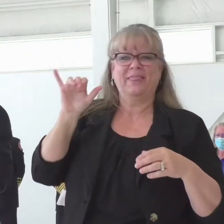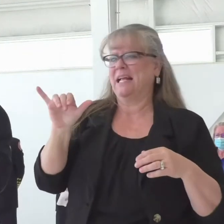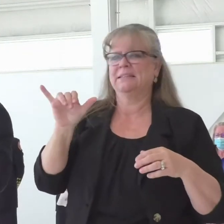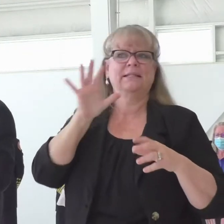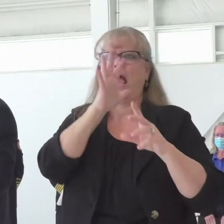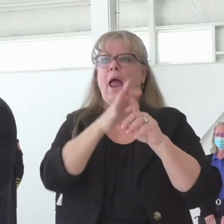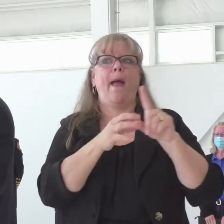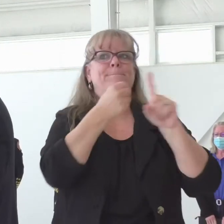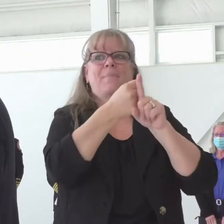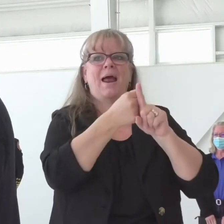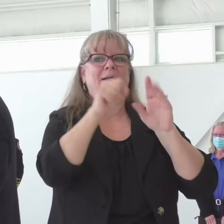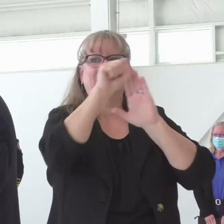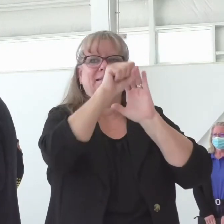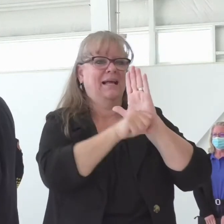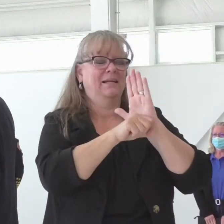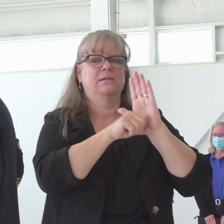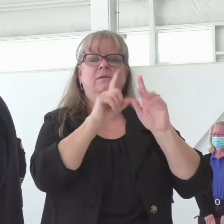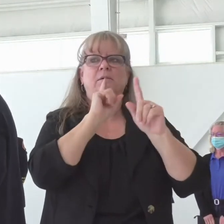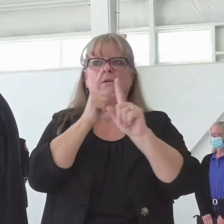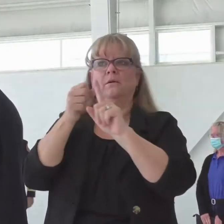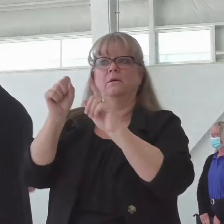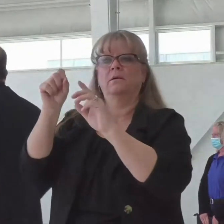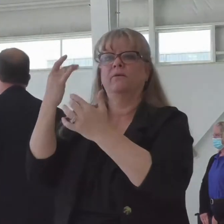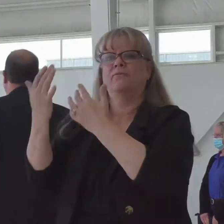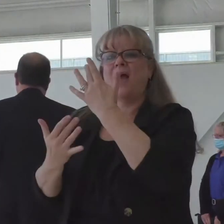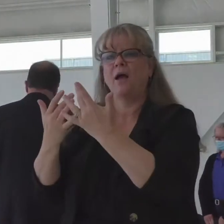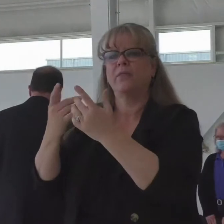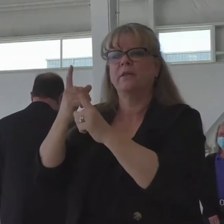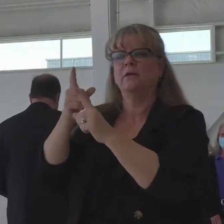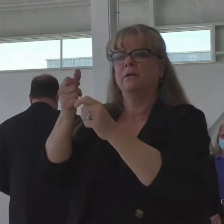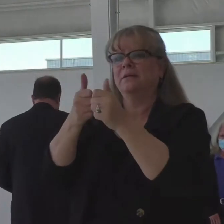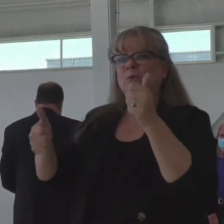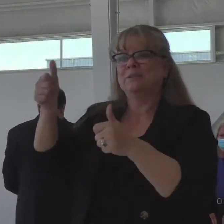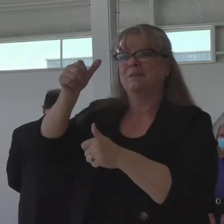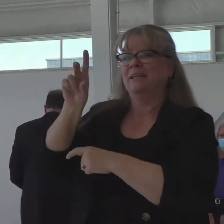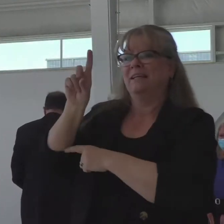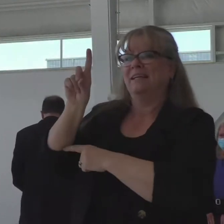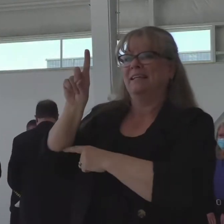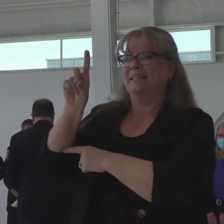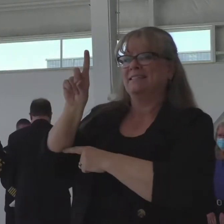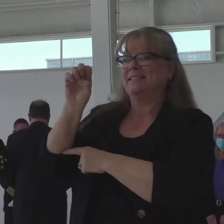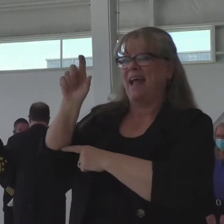district part, and I thought Chief Delvecchio could speak briefly about that. you.